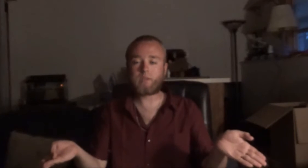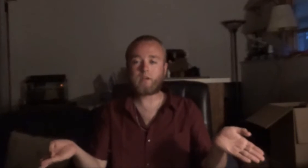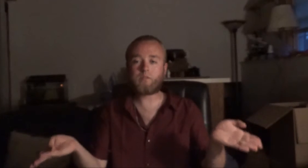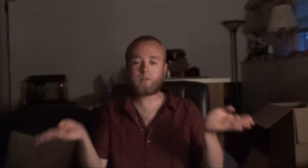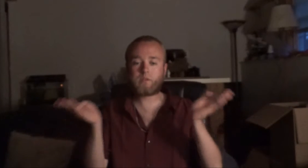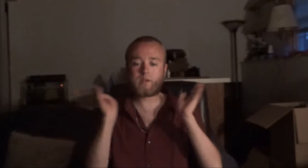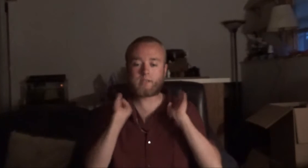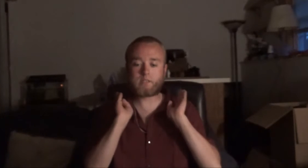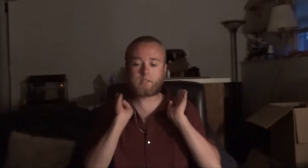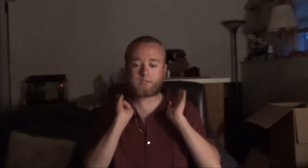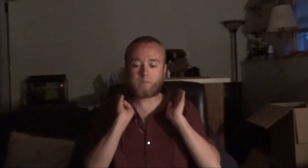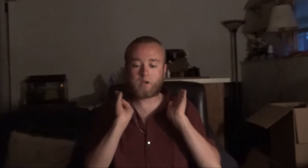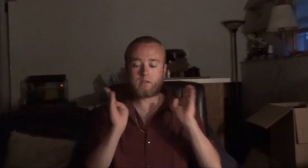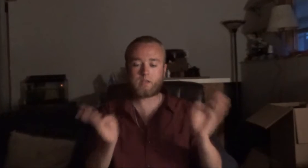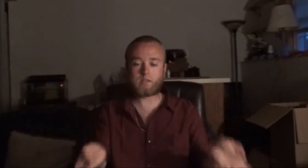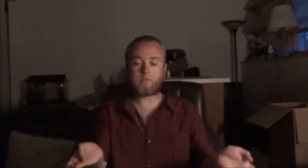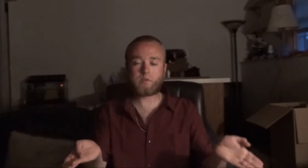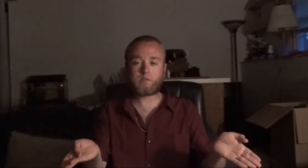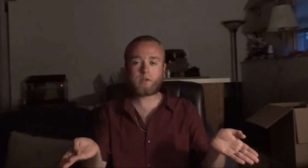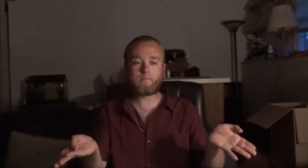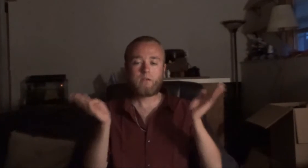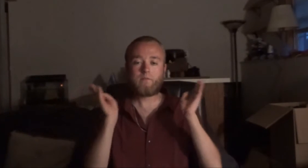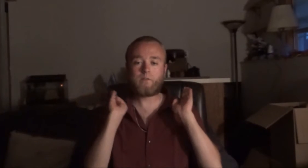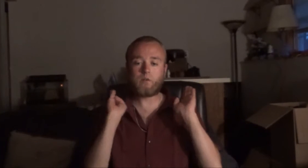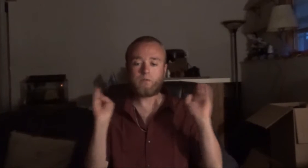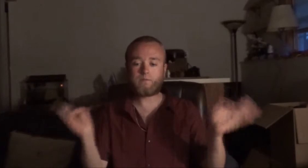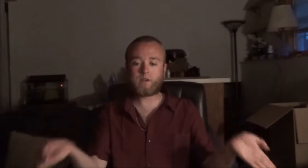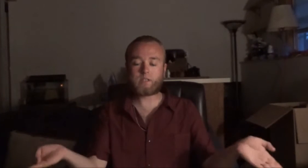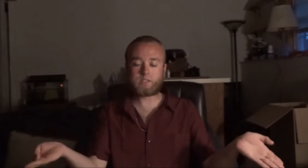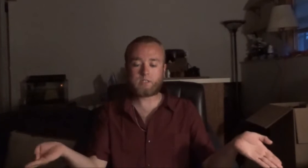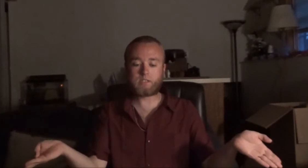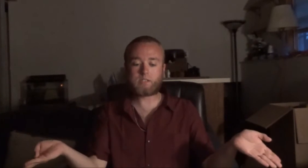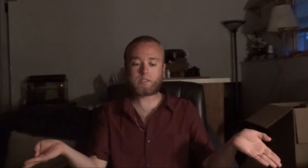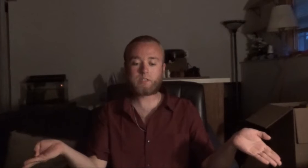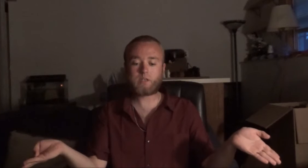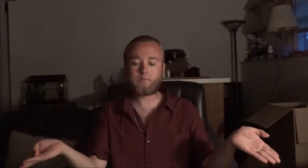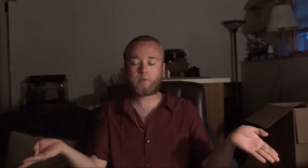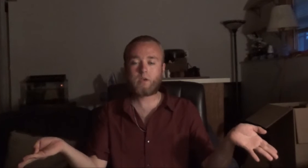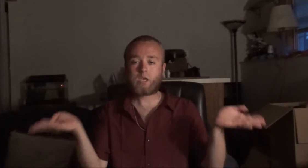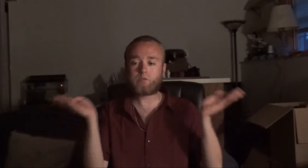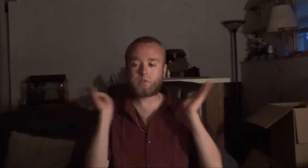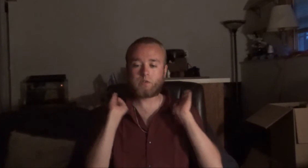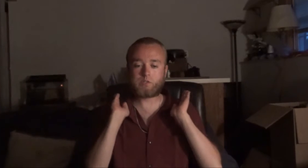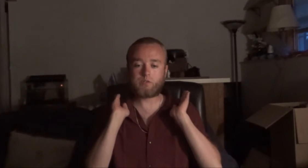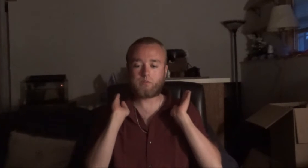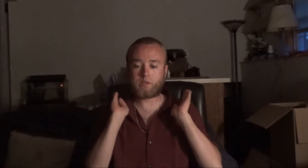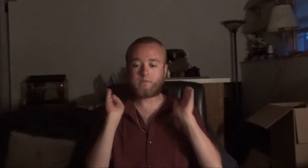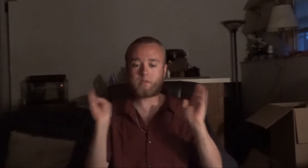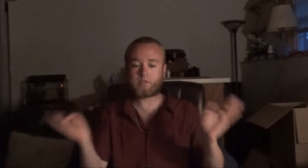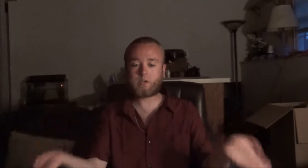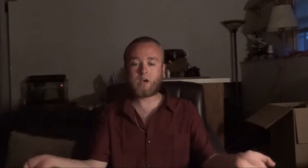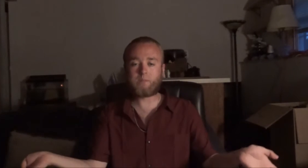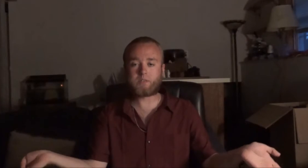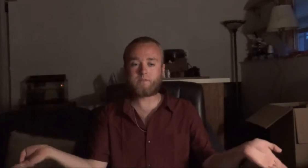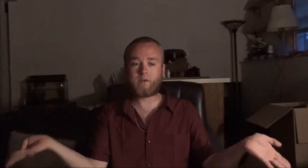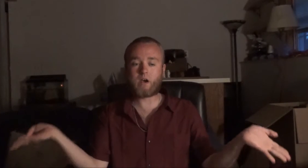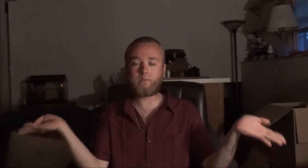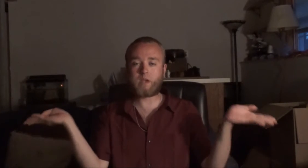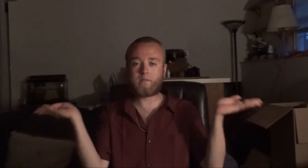not only granted this Malian immigrant full French citizenship, he was also given a job as a fireman